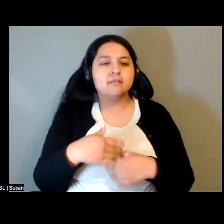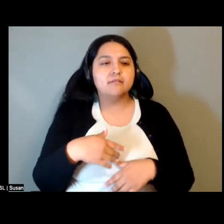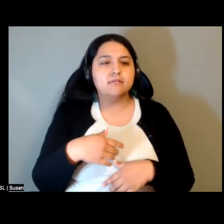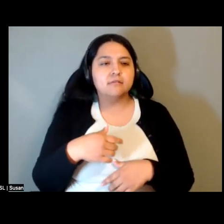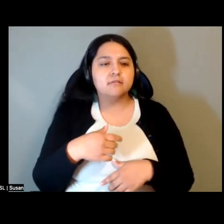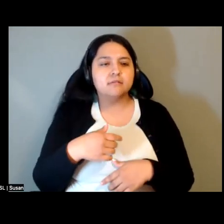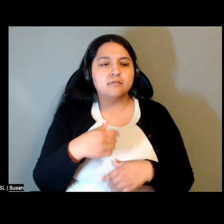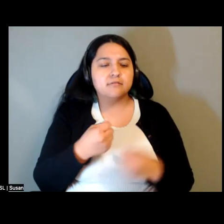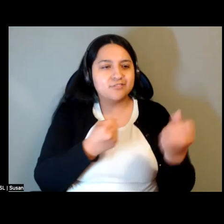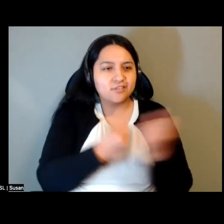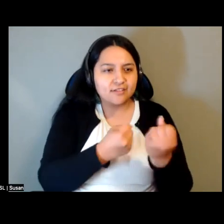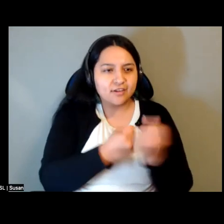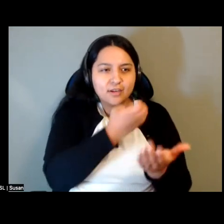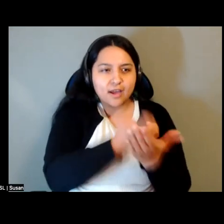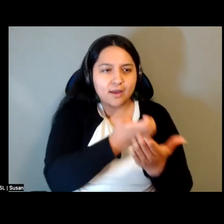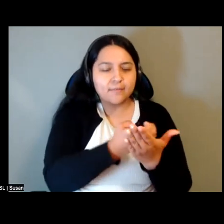change,